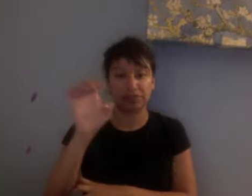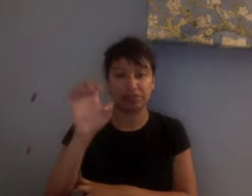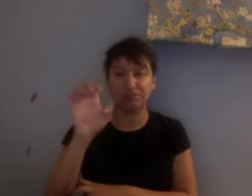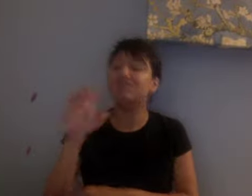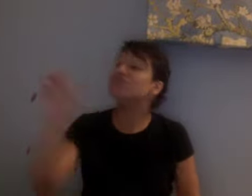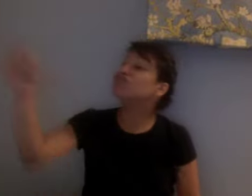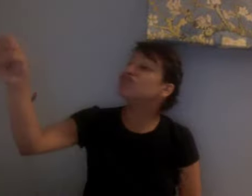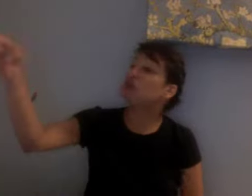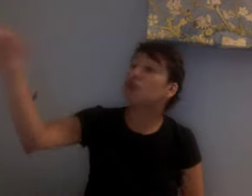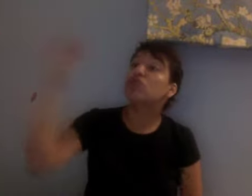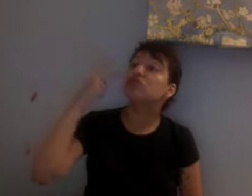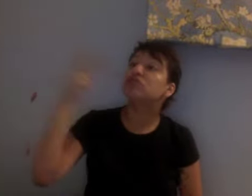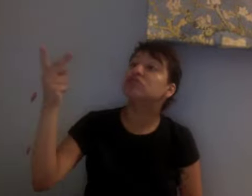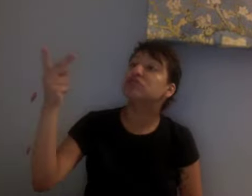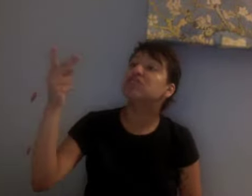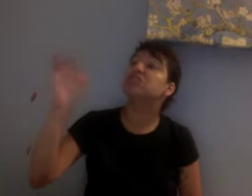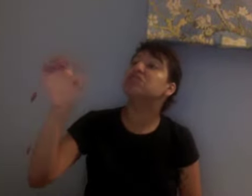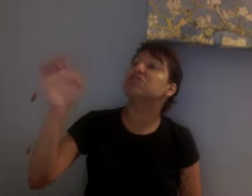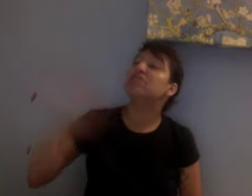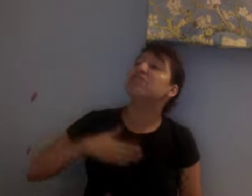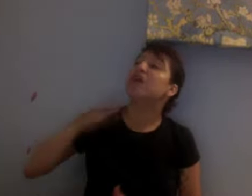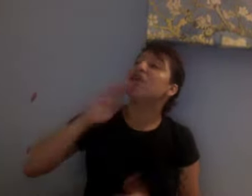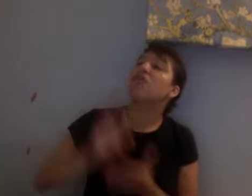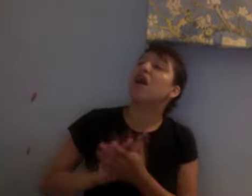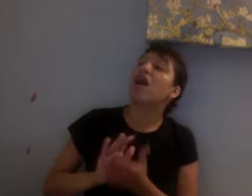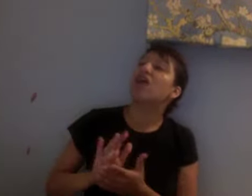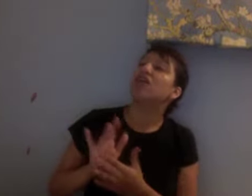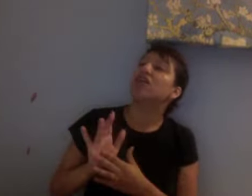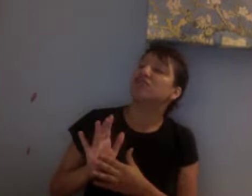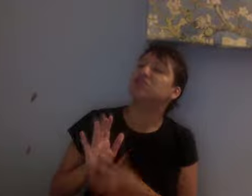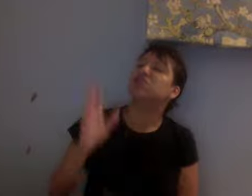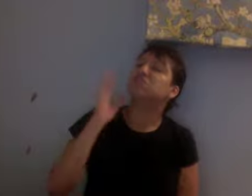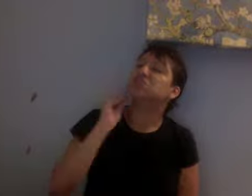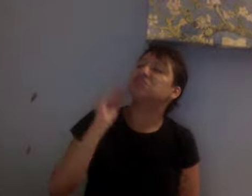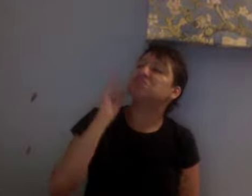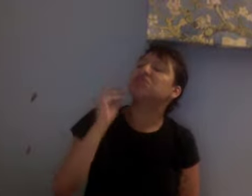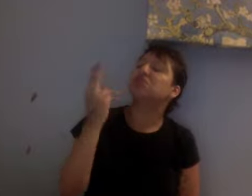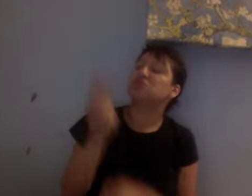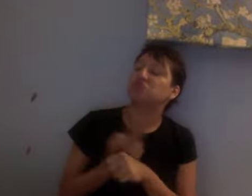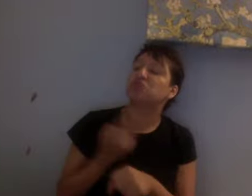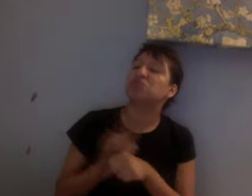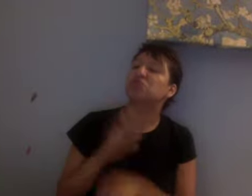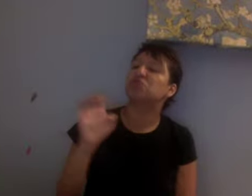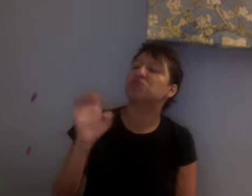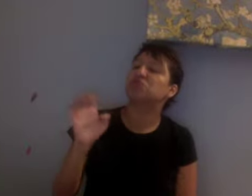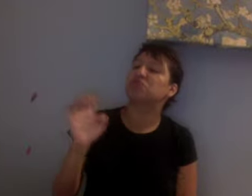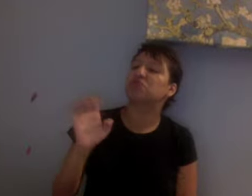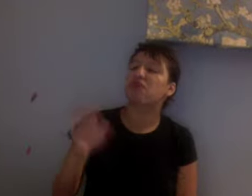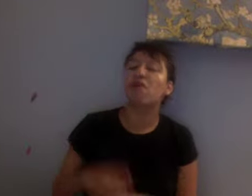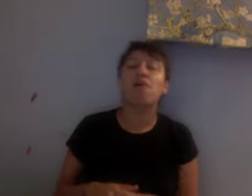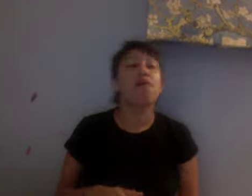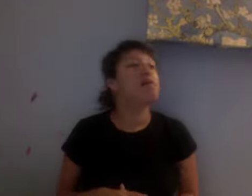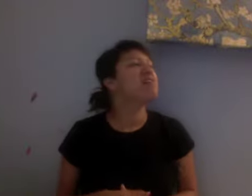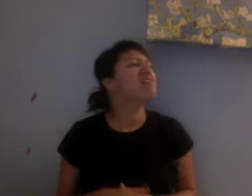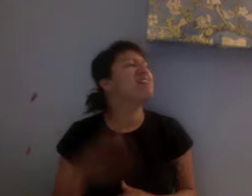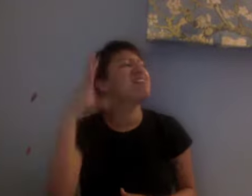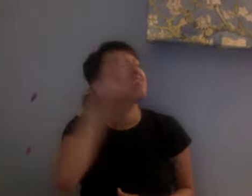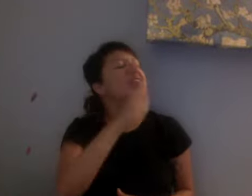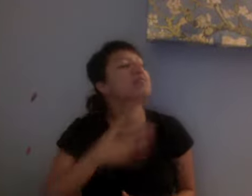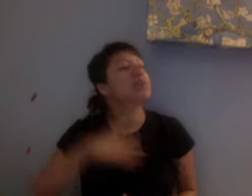My wife uses it. wife it. It's a power you pour to a water gall and shake it up. so apparently while my brother was doing this, the physician